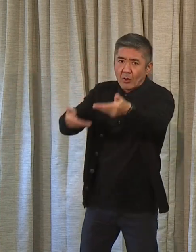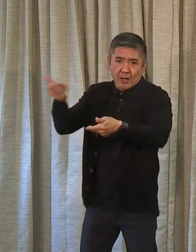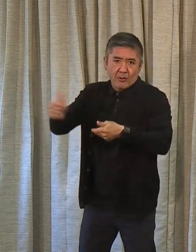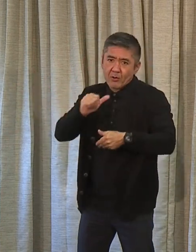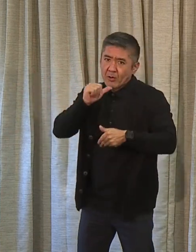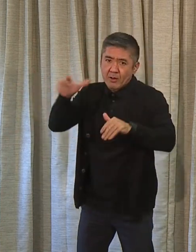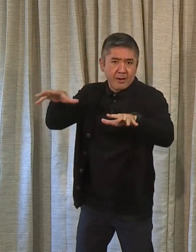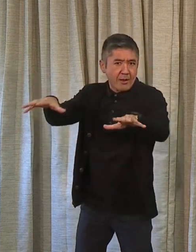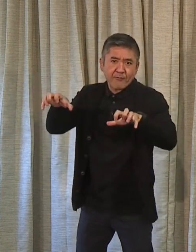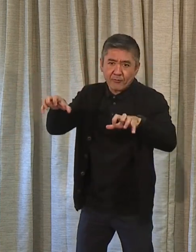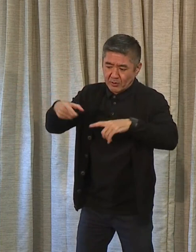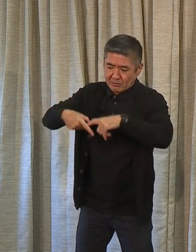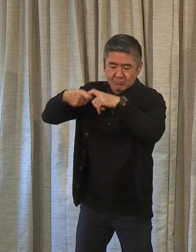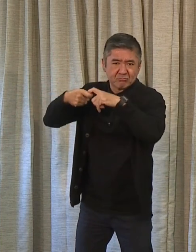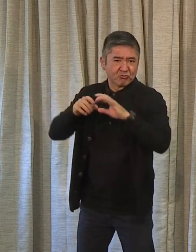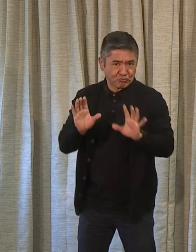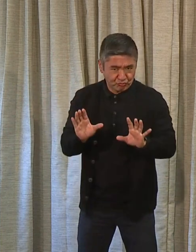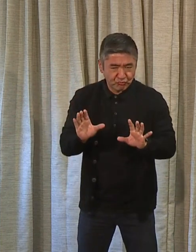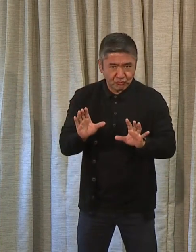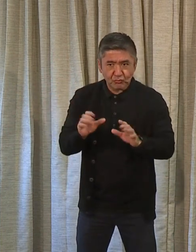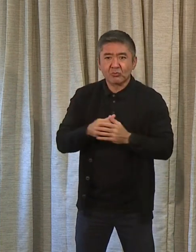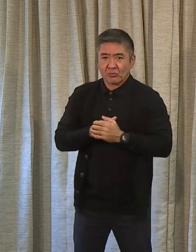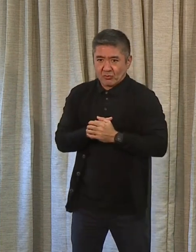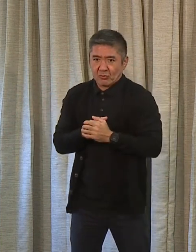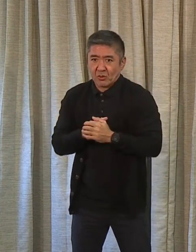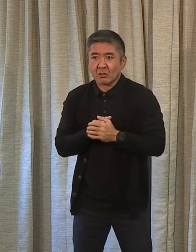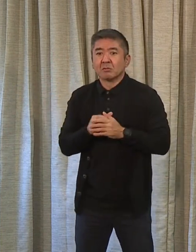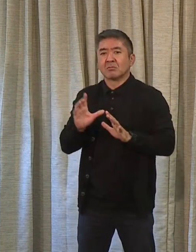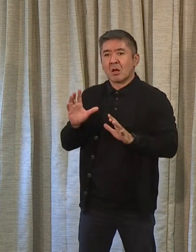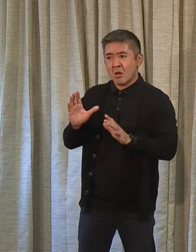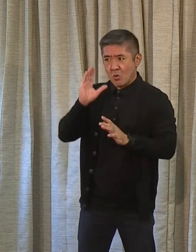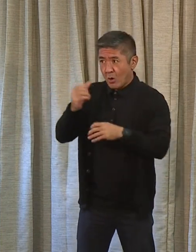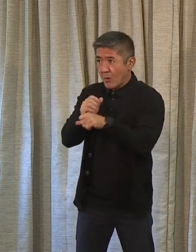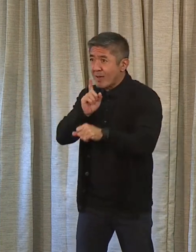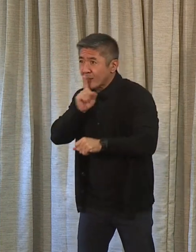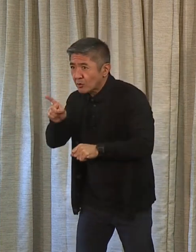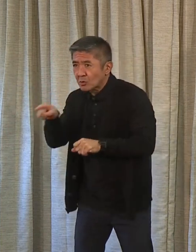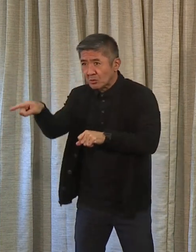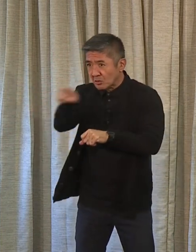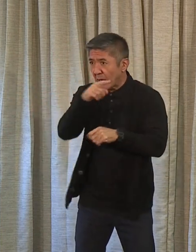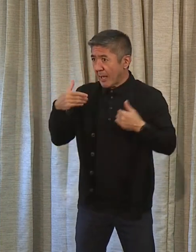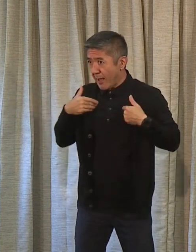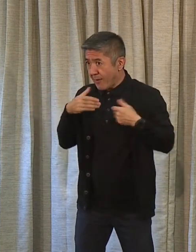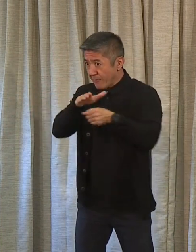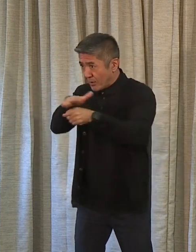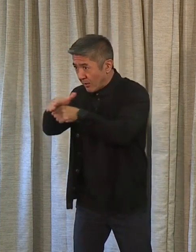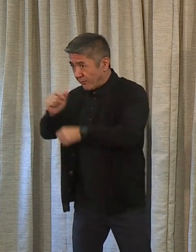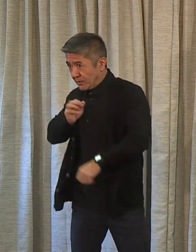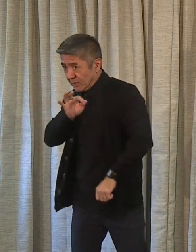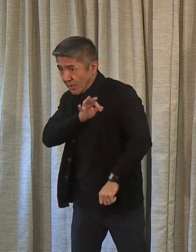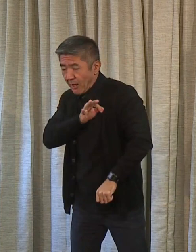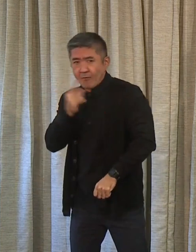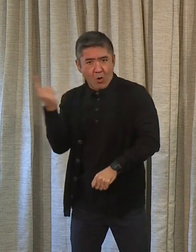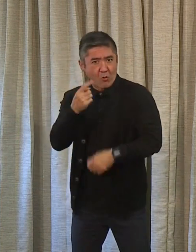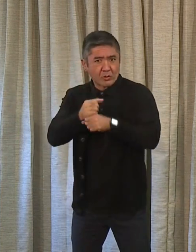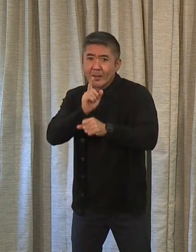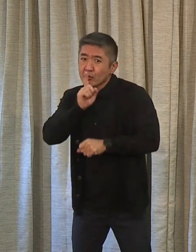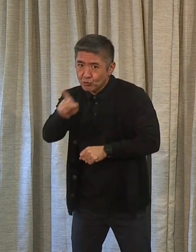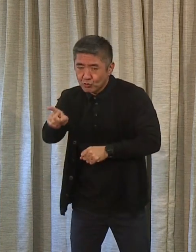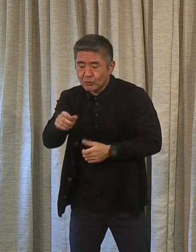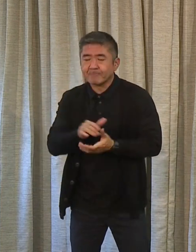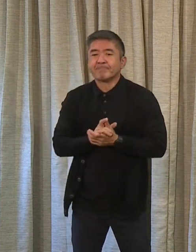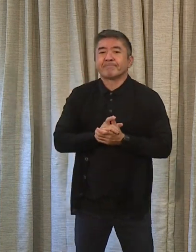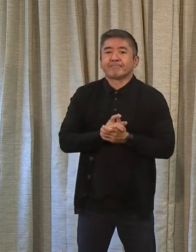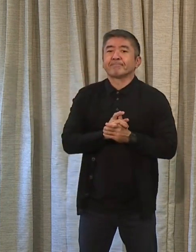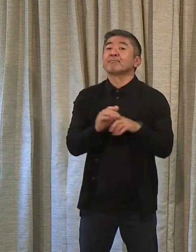to make, we'll continue to make, and I'll challenge the leadership of all of those areas to make sure that we're at full throttle, okay? Yeah, in